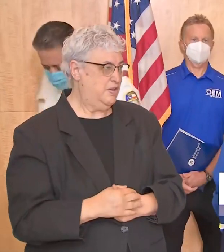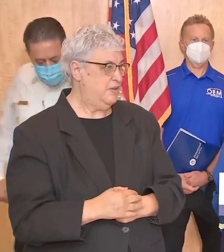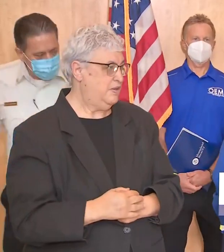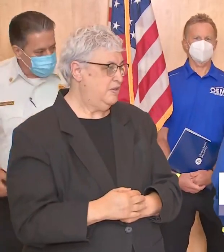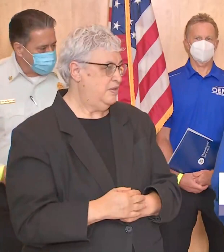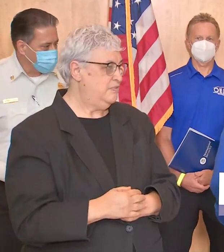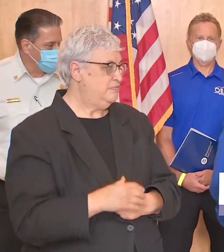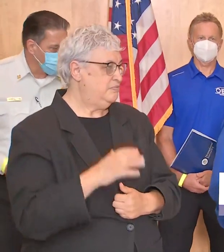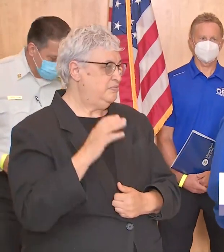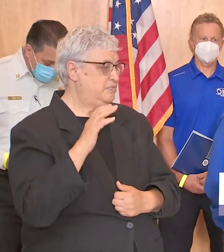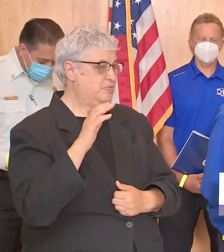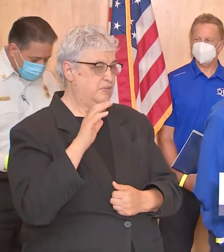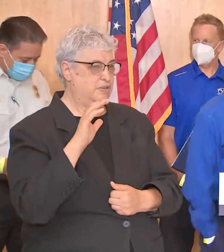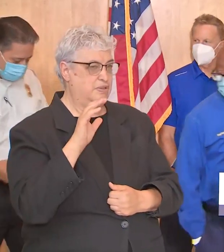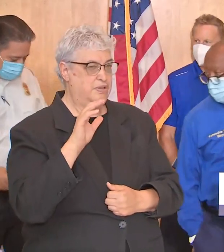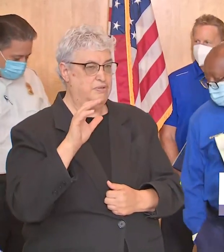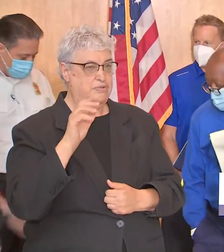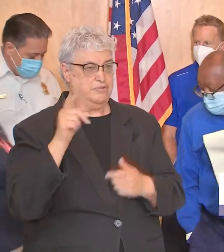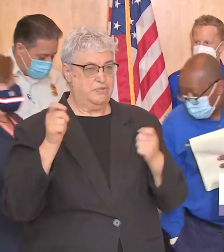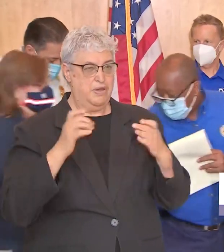carl haddock director of public works